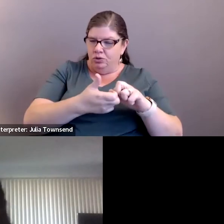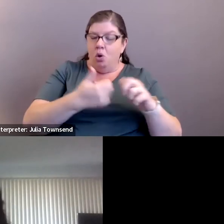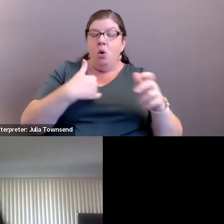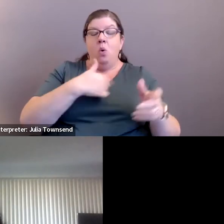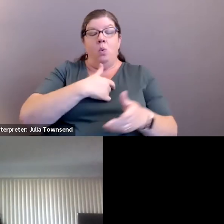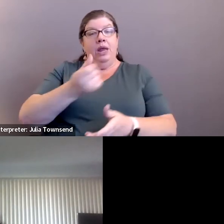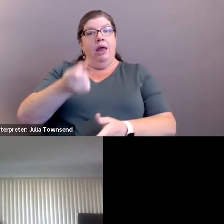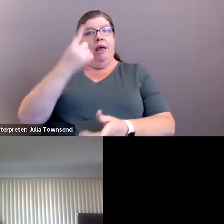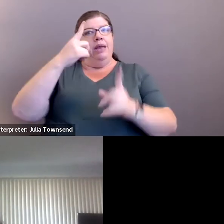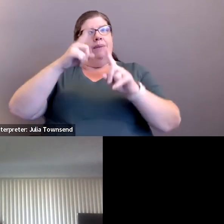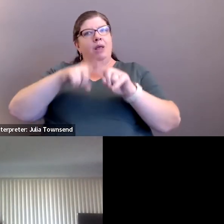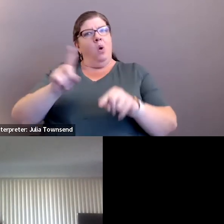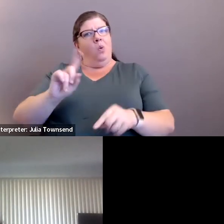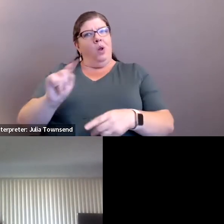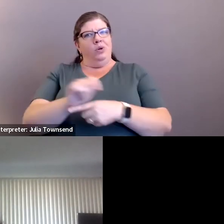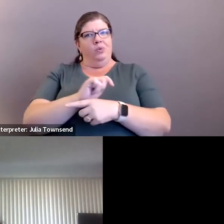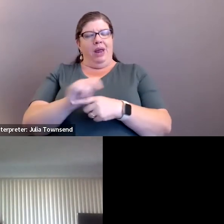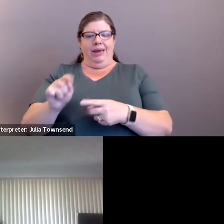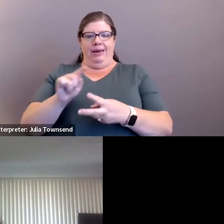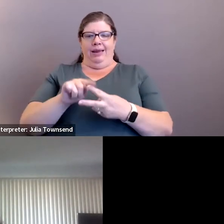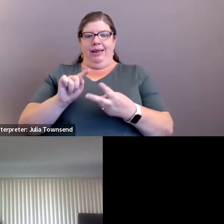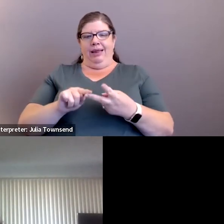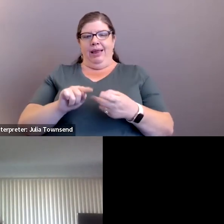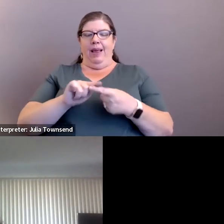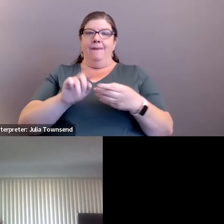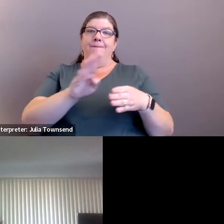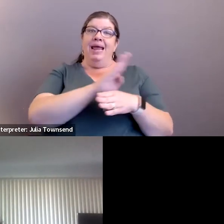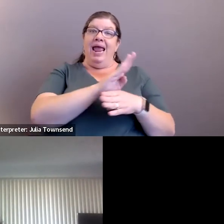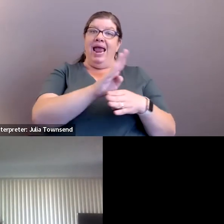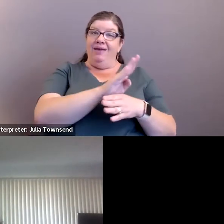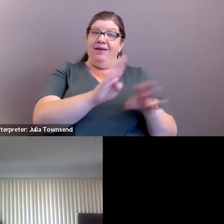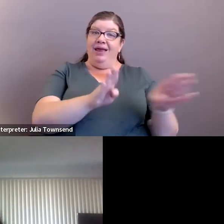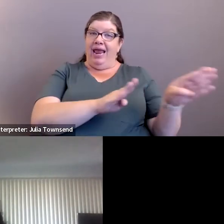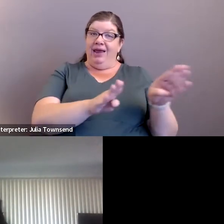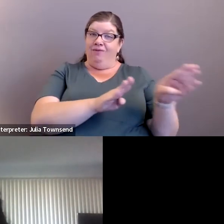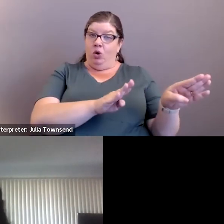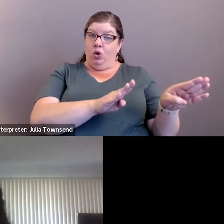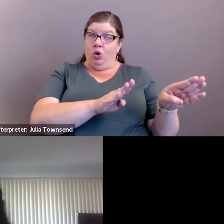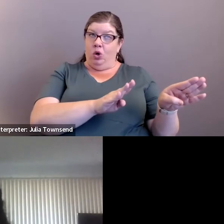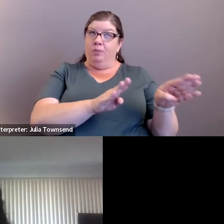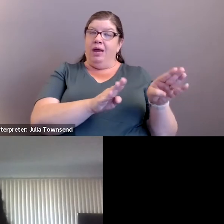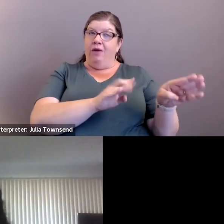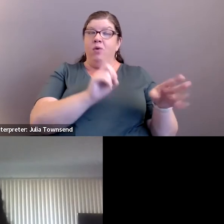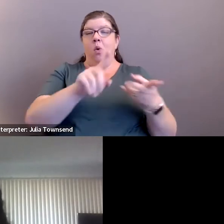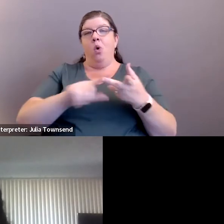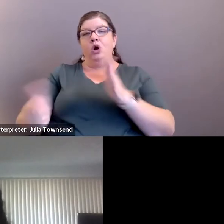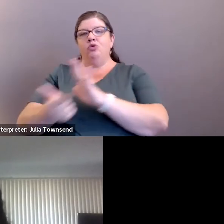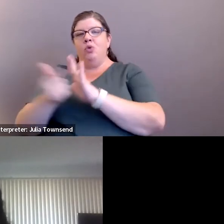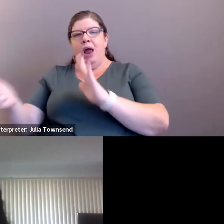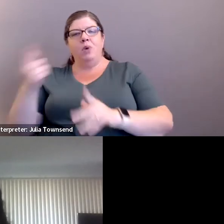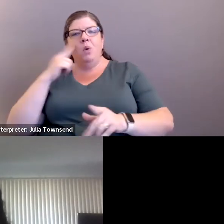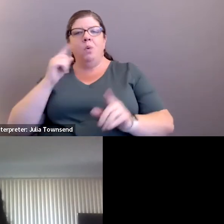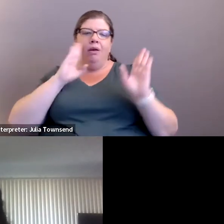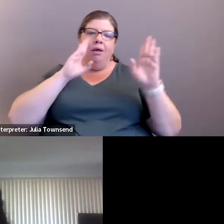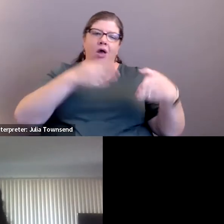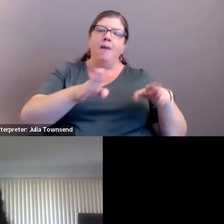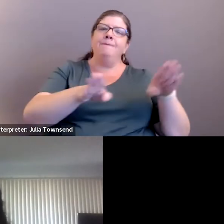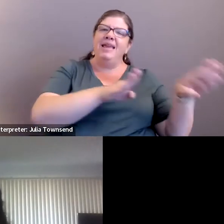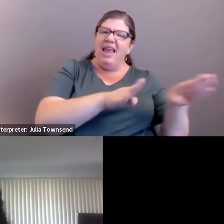on where we were trained, it's either a behavior or a crime, and we want to make sure that we have the appropriate response for student behaviors.